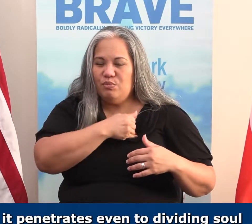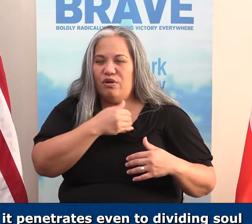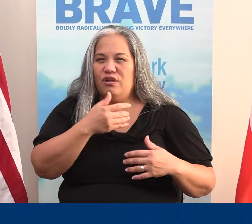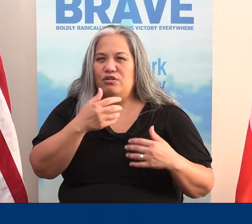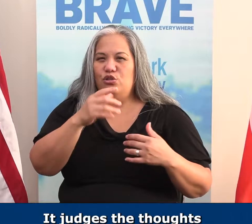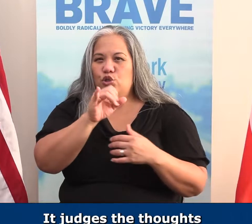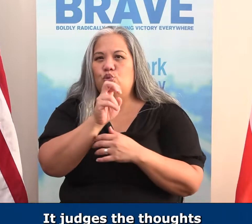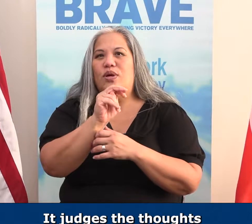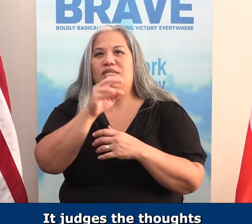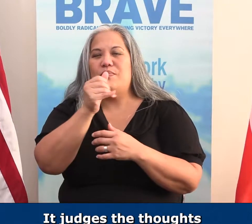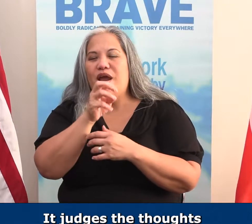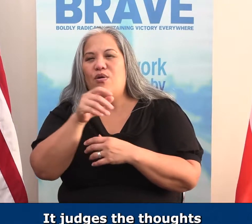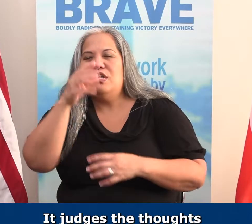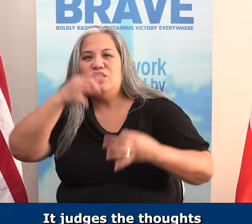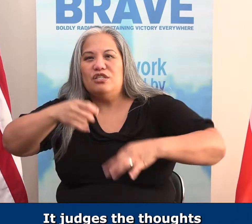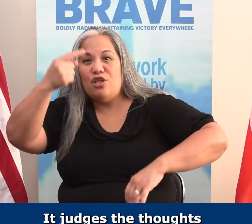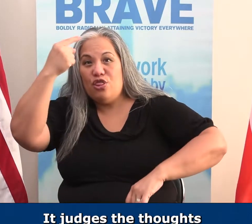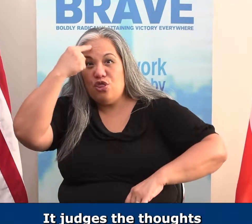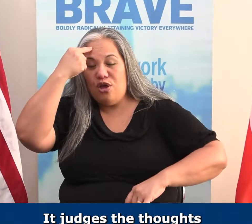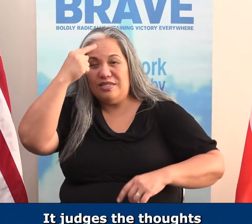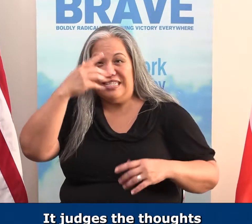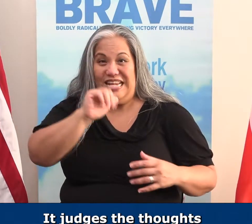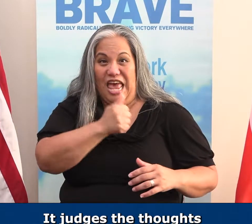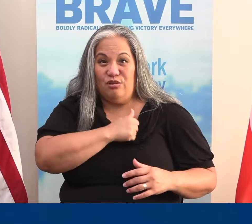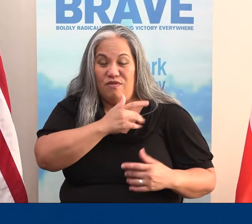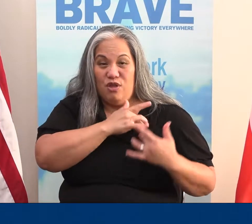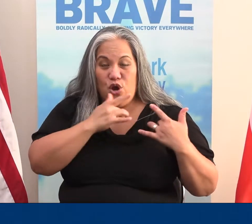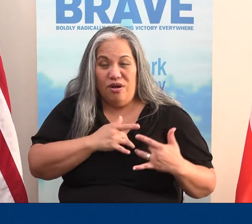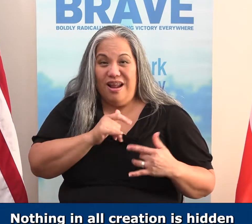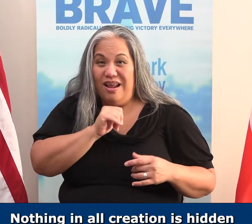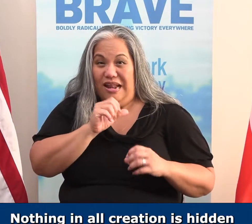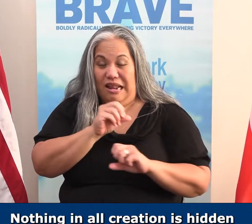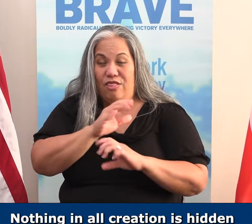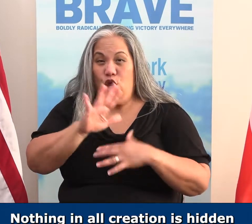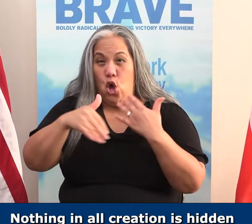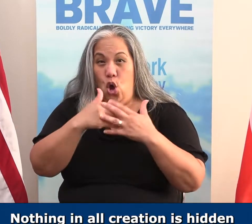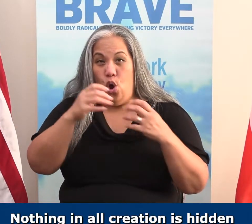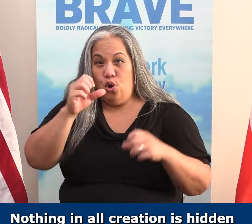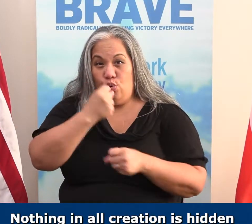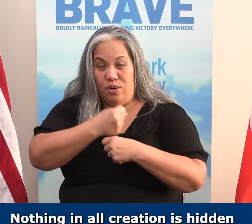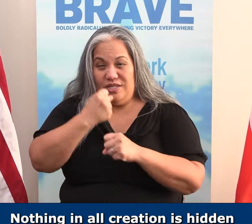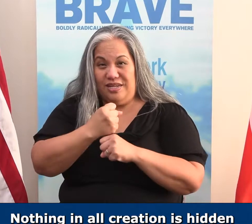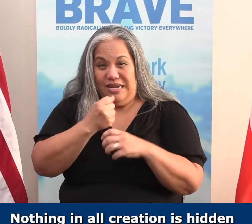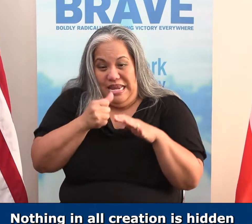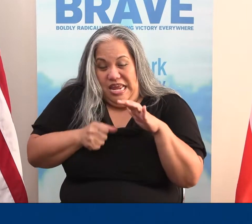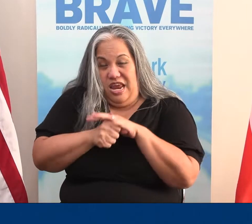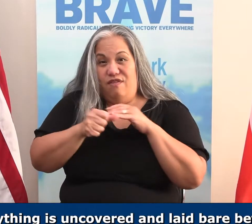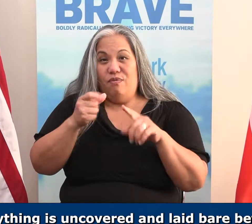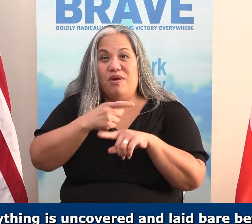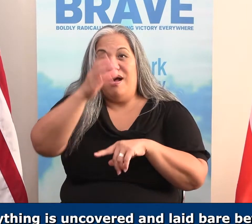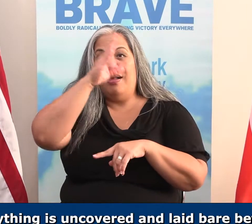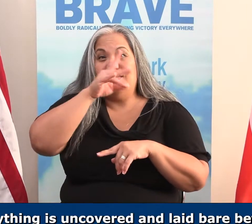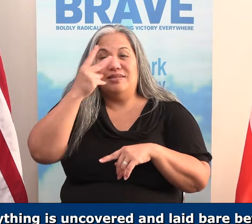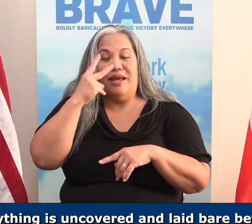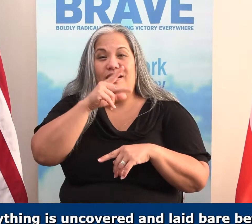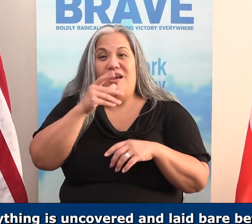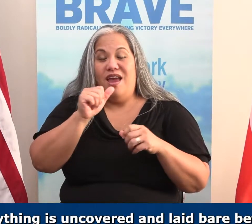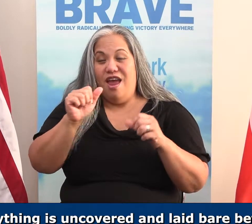marrow. It judges the thoughts and the attitudes of the heart. Nothing in all creation is hidden from God's sight. Everything is uncovered and laid